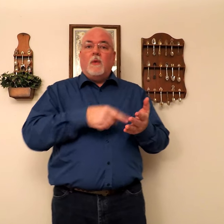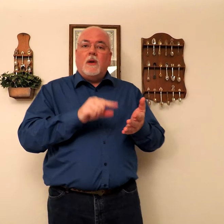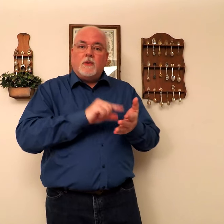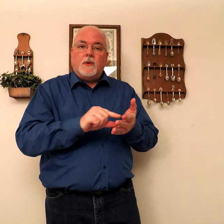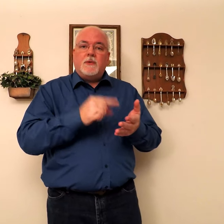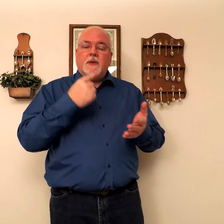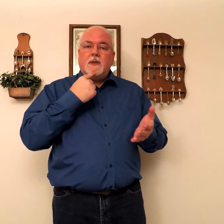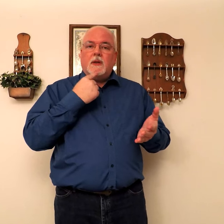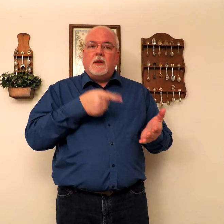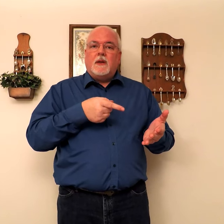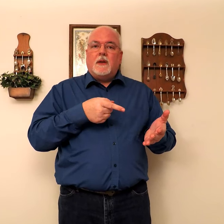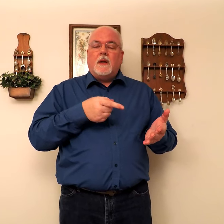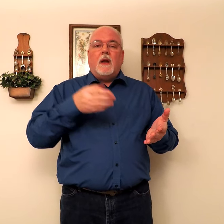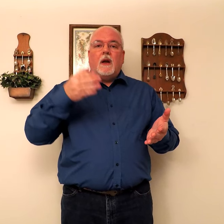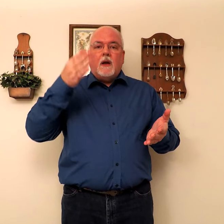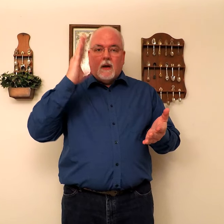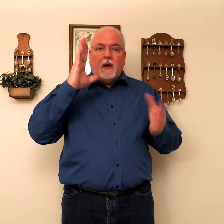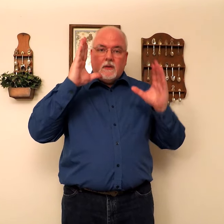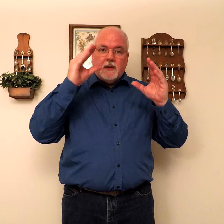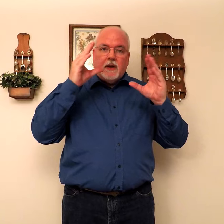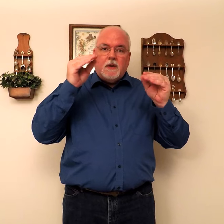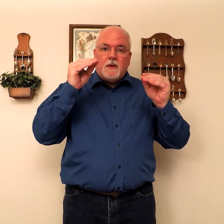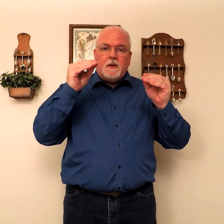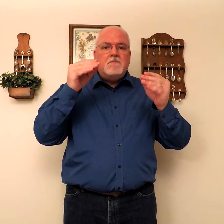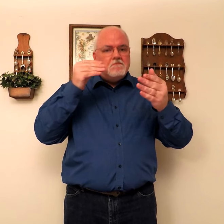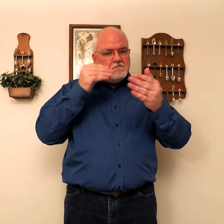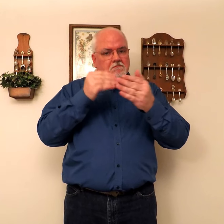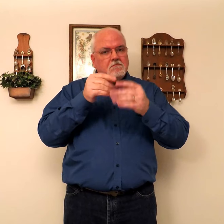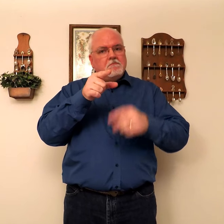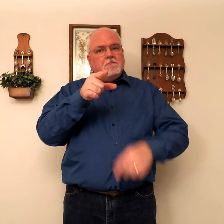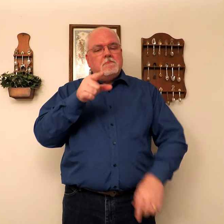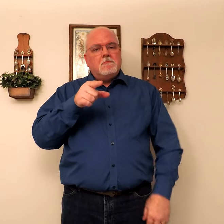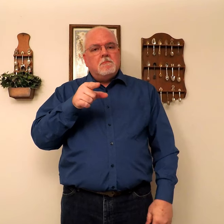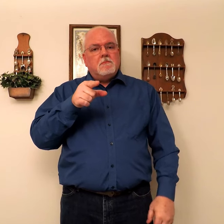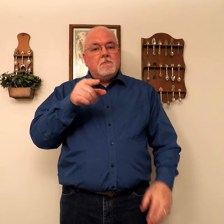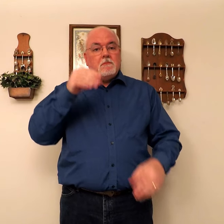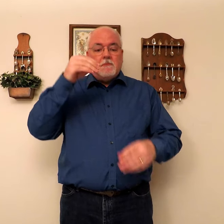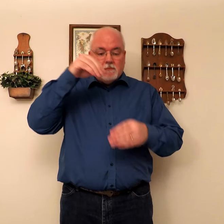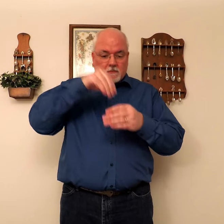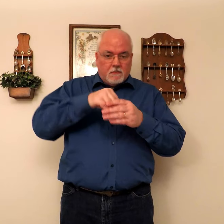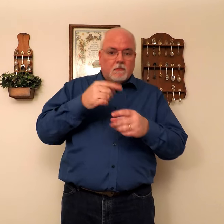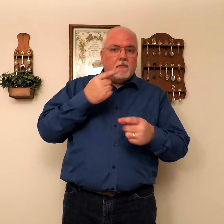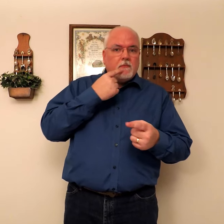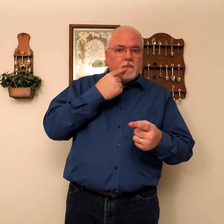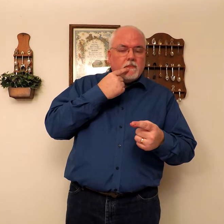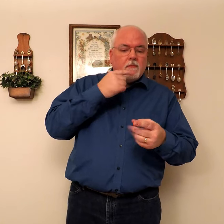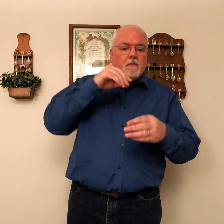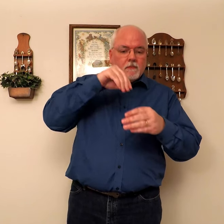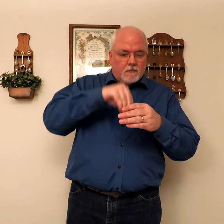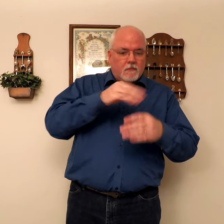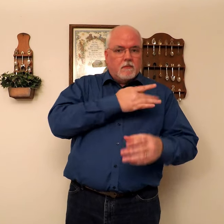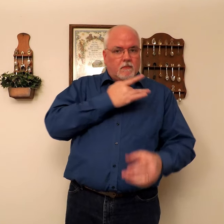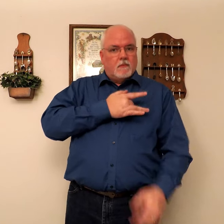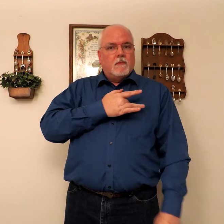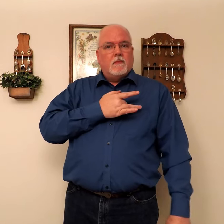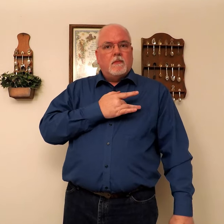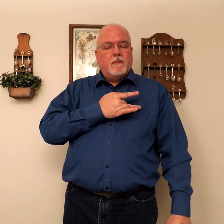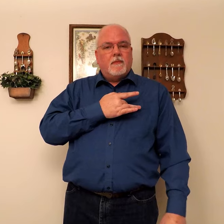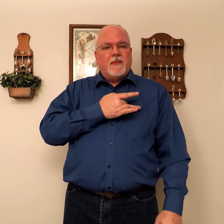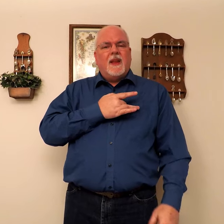Yes, God's teaching is near you. It is in your mouth and in your heart. It is the teaching